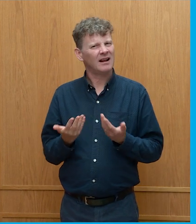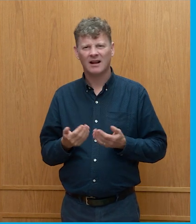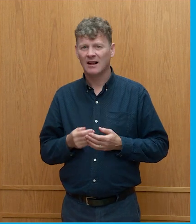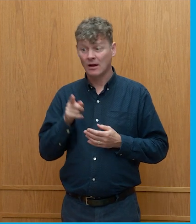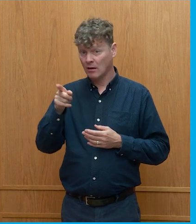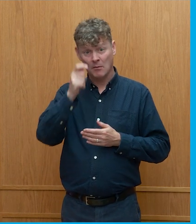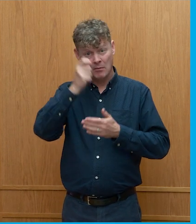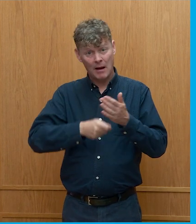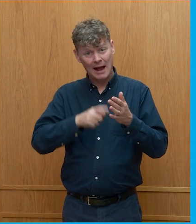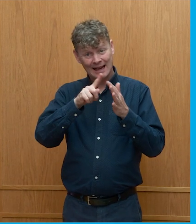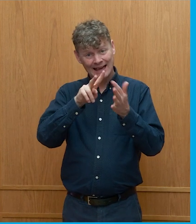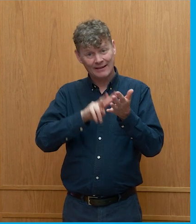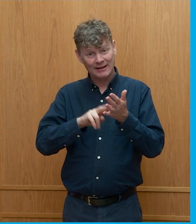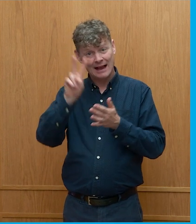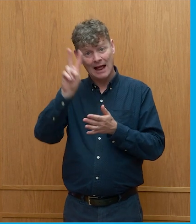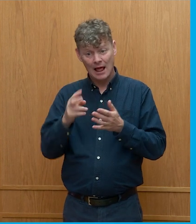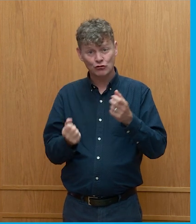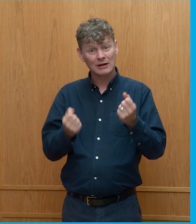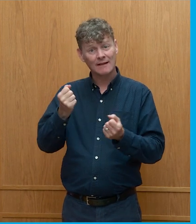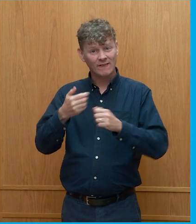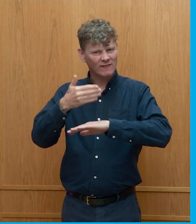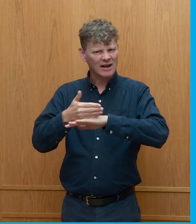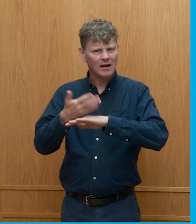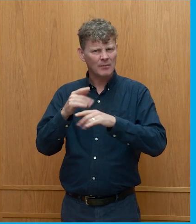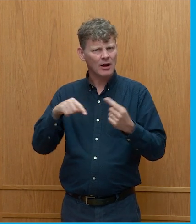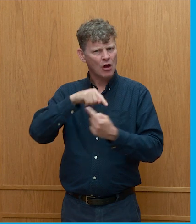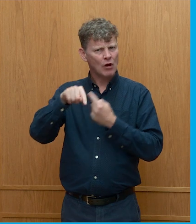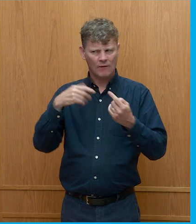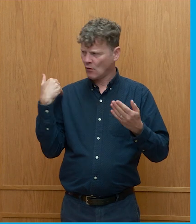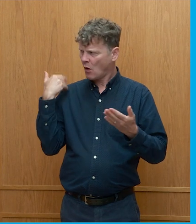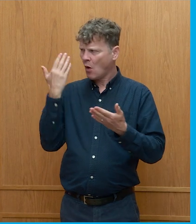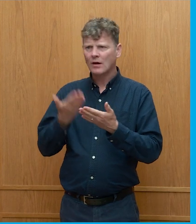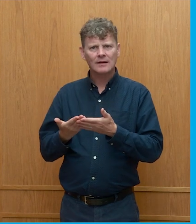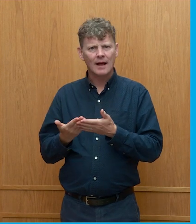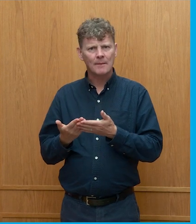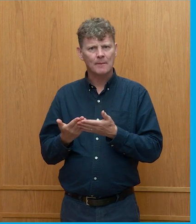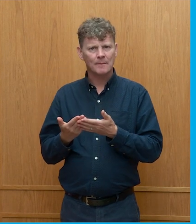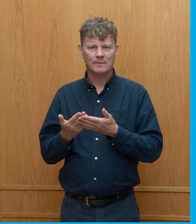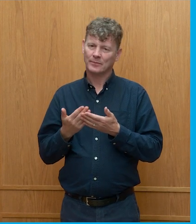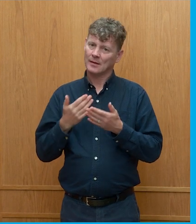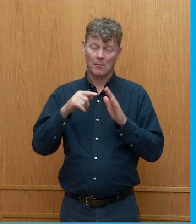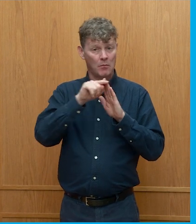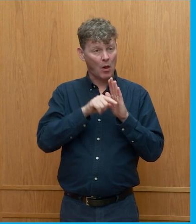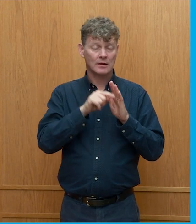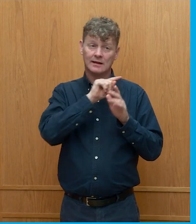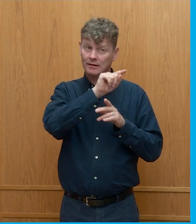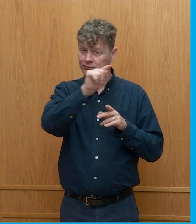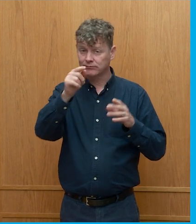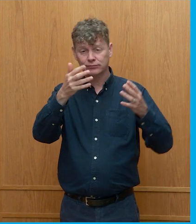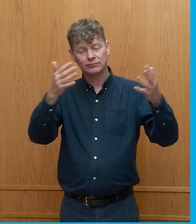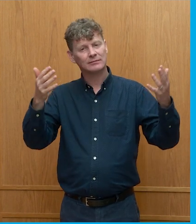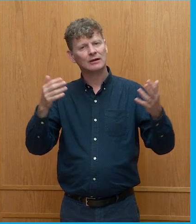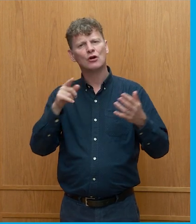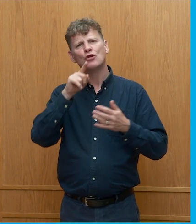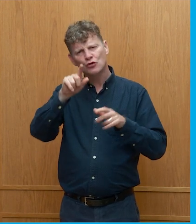electric vehicle now and electric vehicles have been around for a long time and this has been talked about in policies for a long time and you still